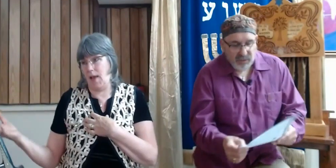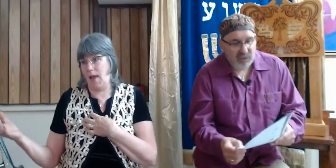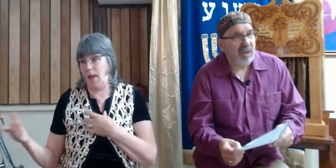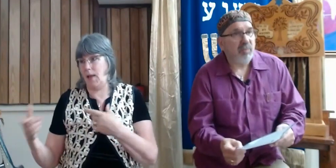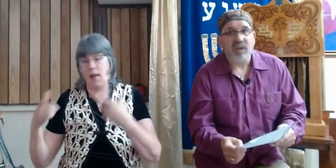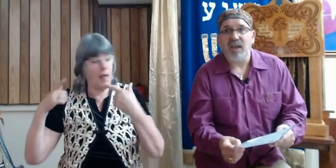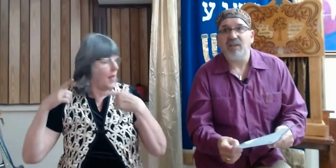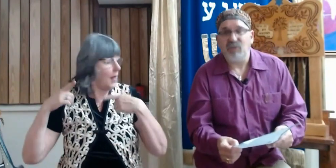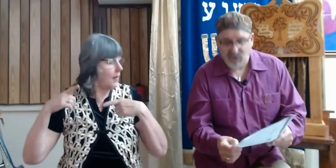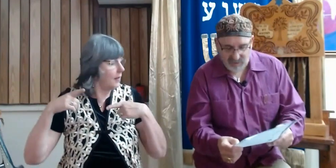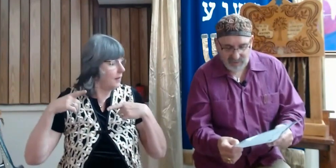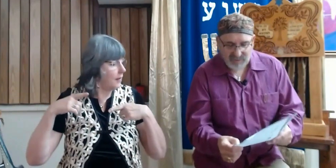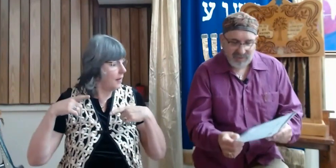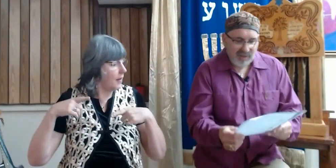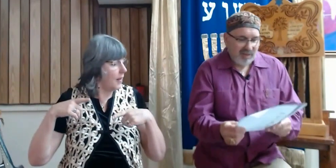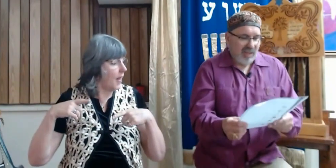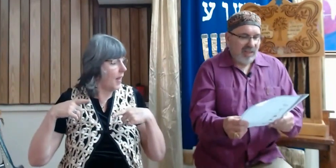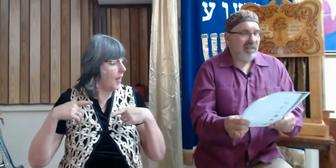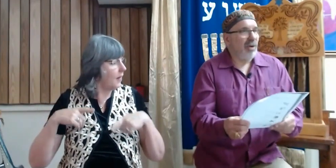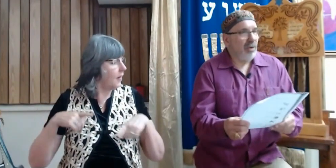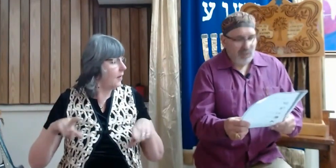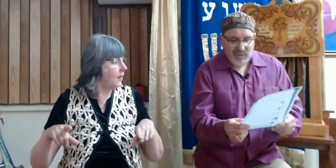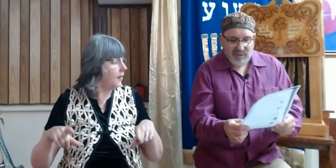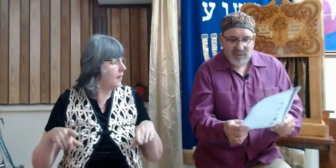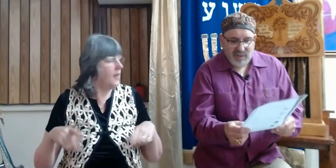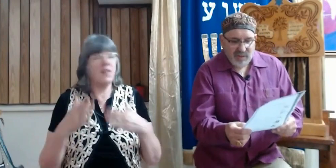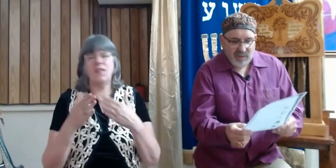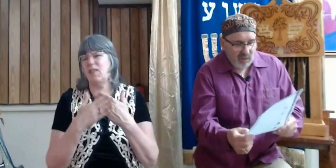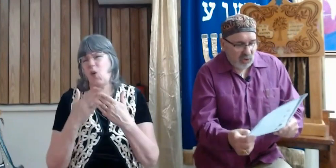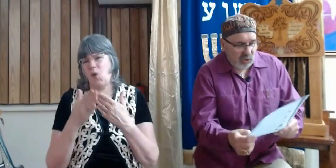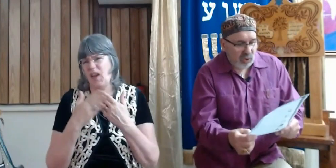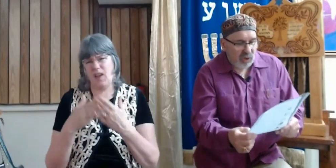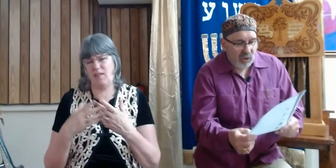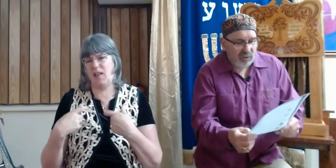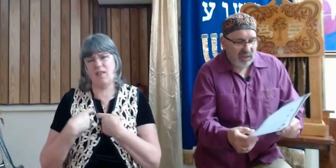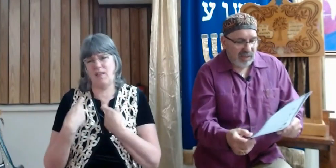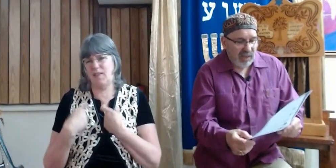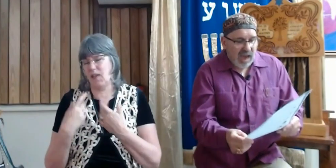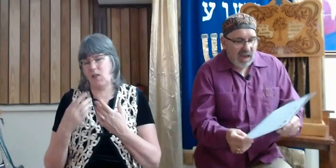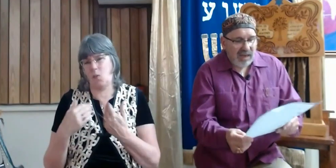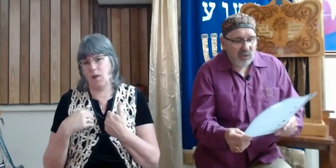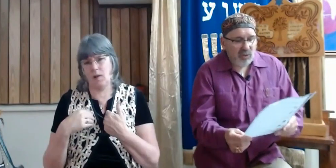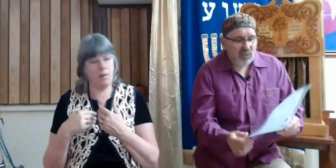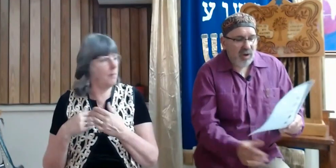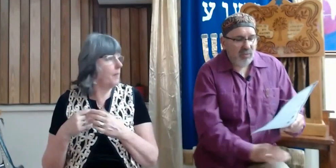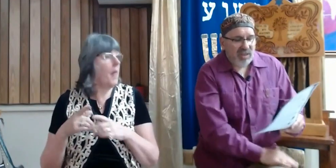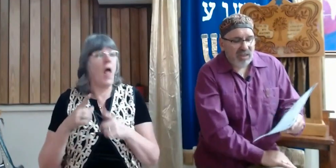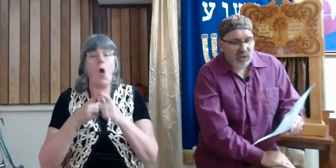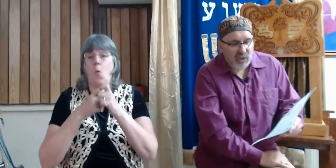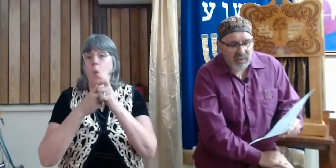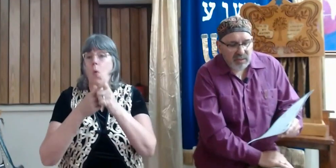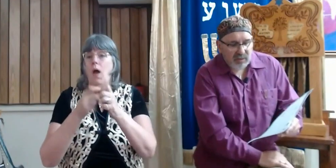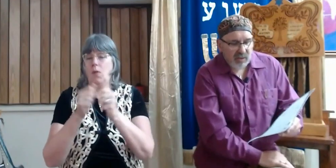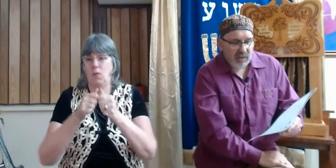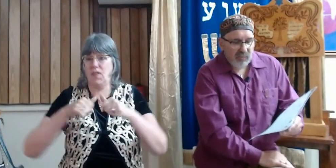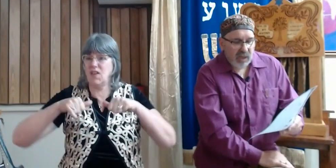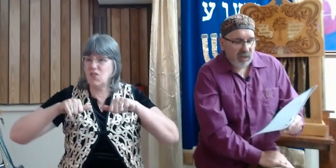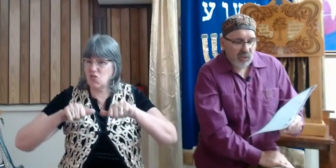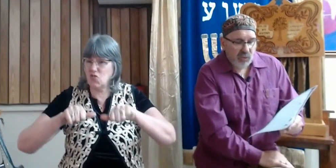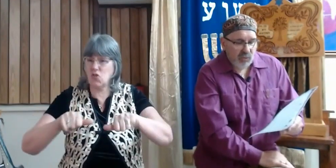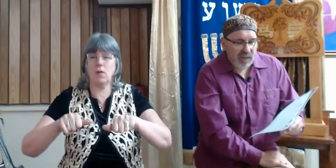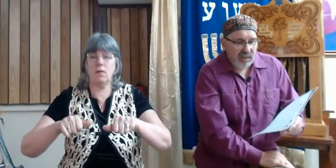the deprecation that so closely. And let us run with endurance